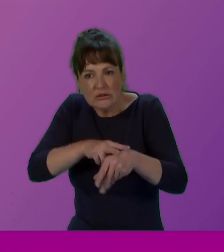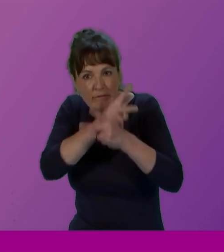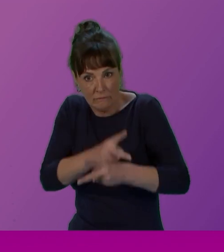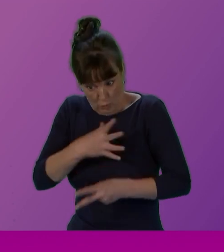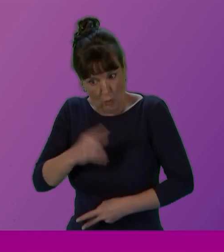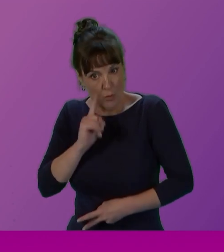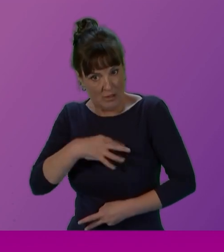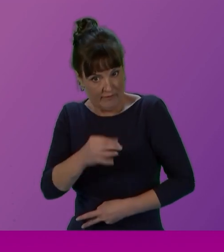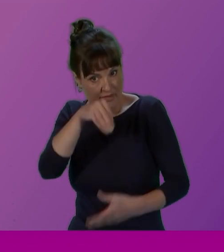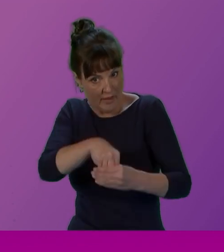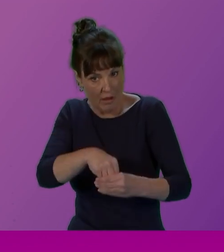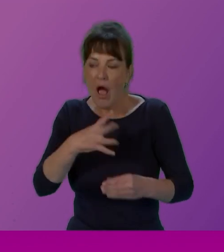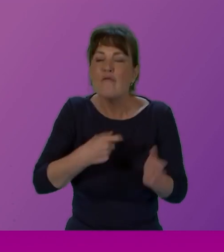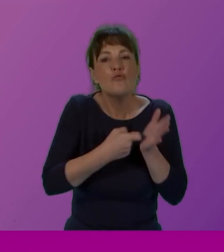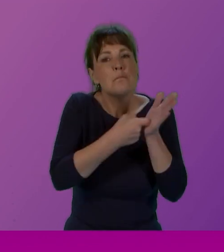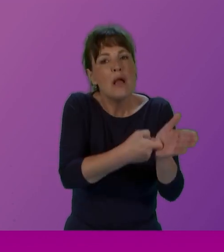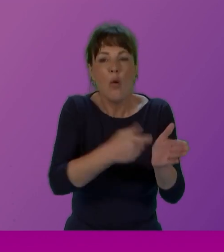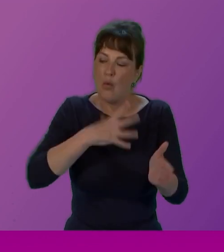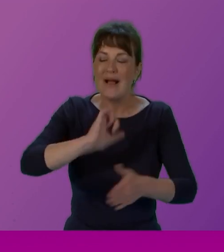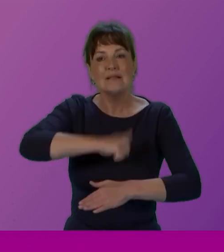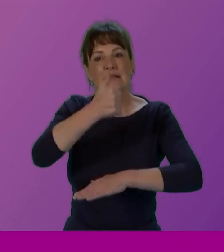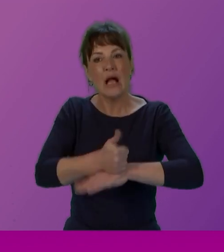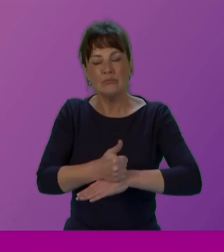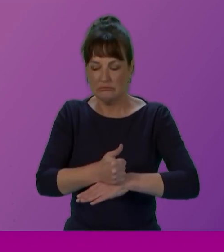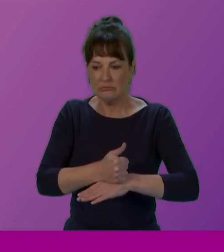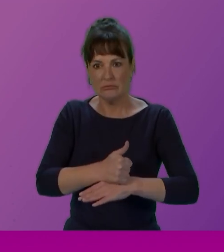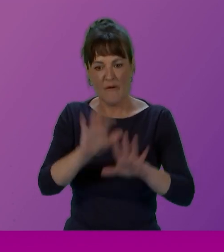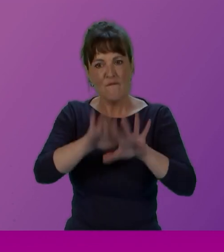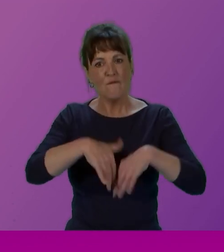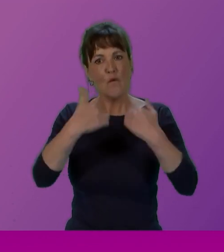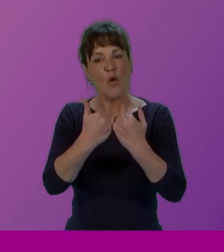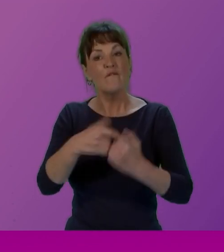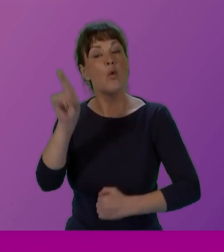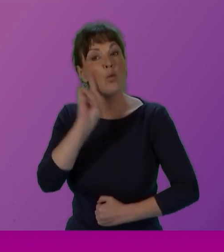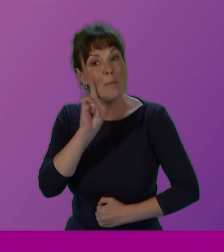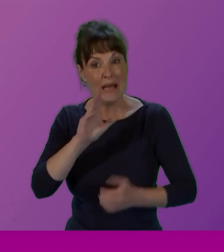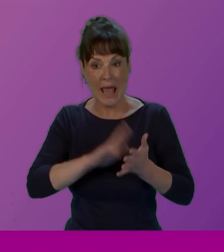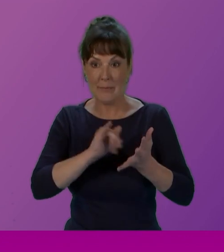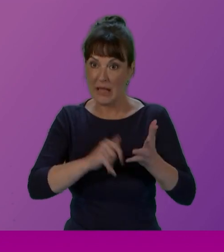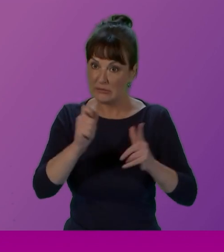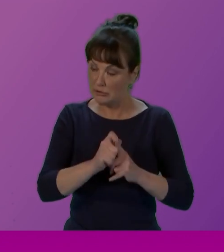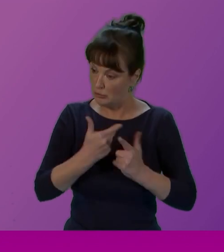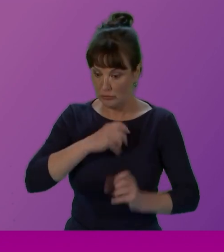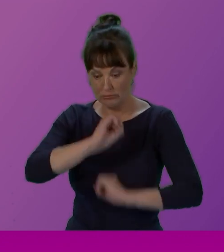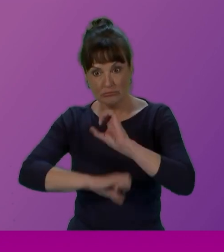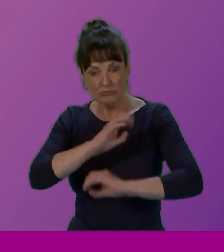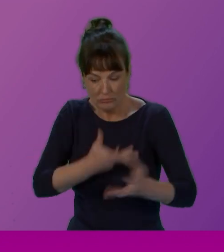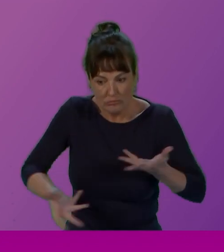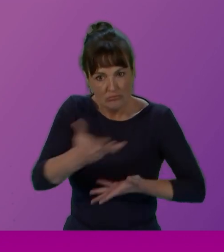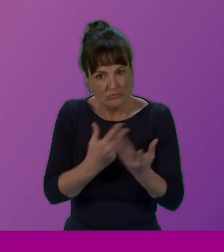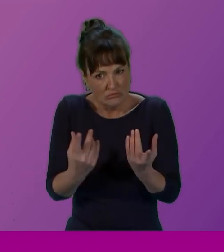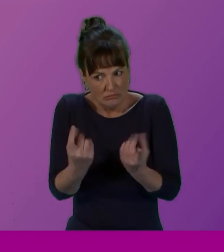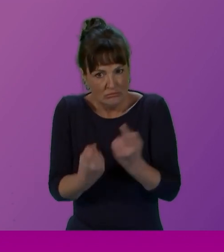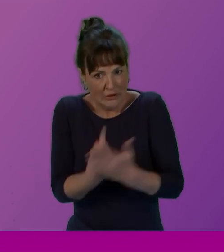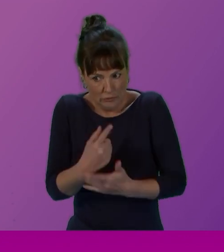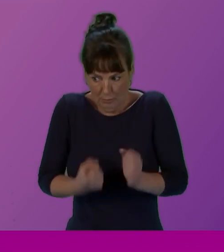We have recommendations that include the establishment of a forum for women MSPs to discuss the issues that matter to